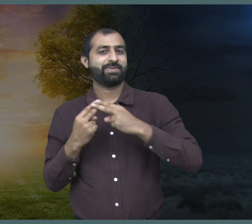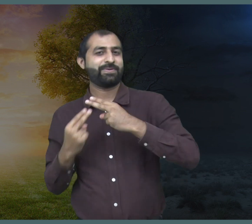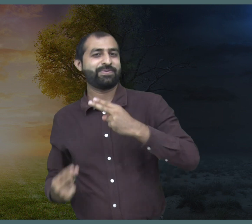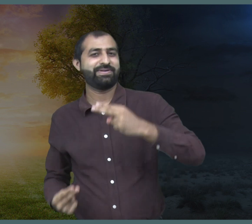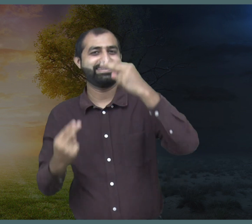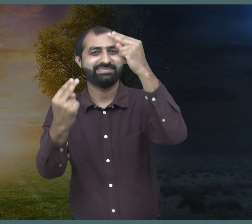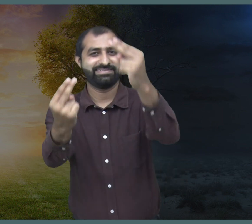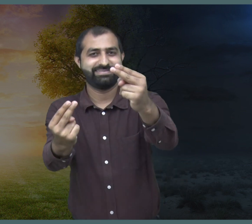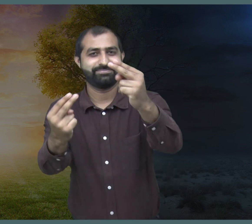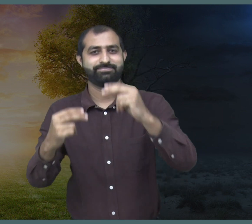I will tell you about it.